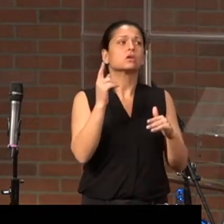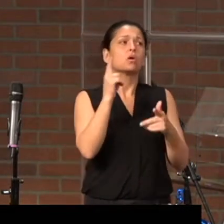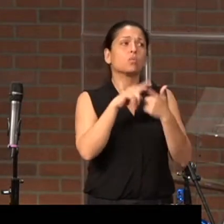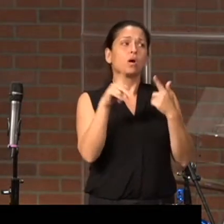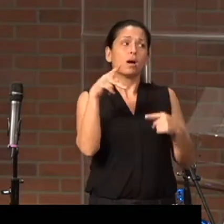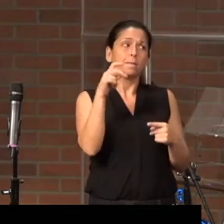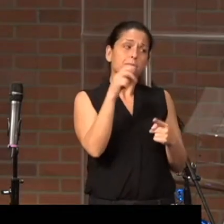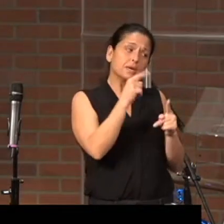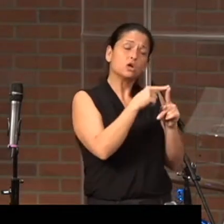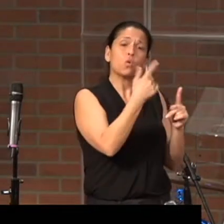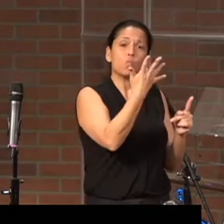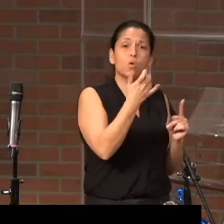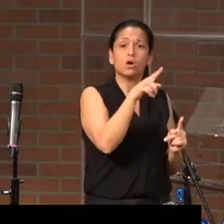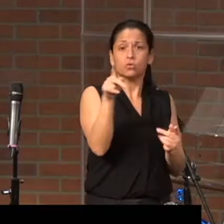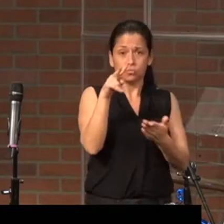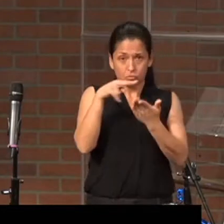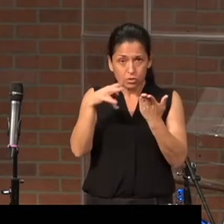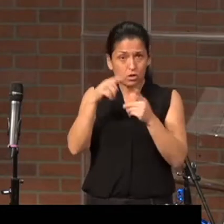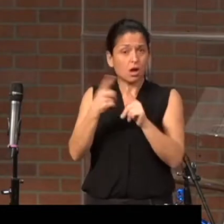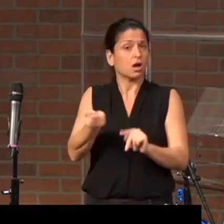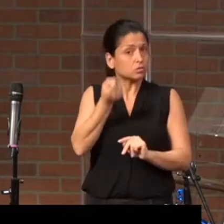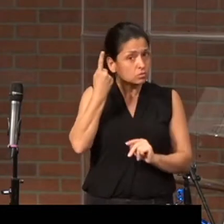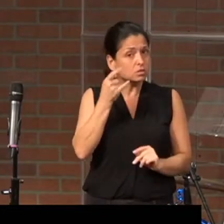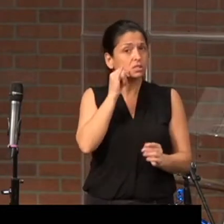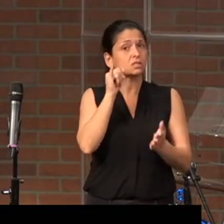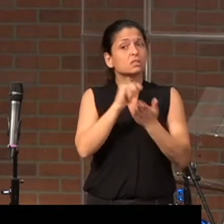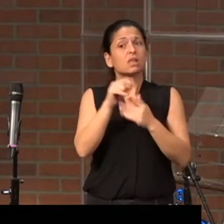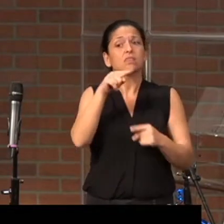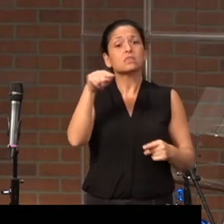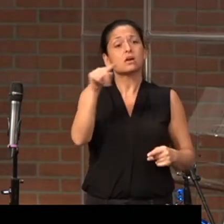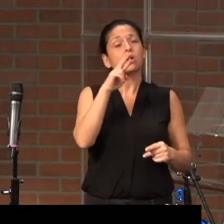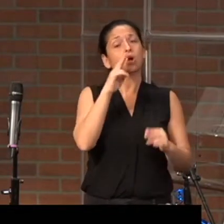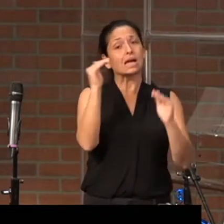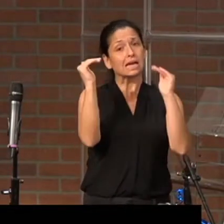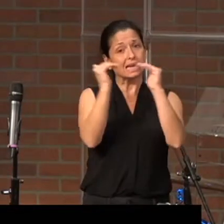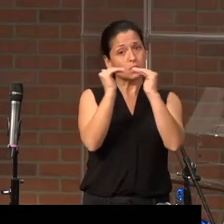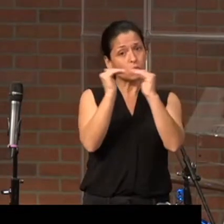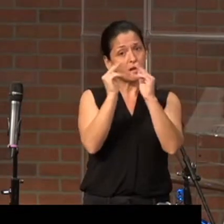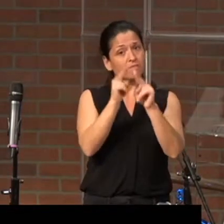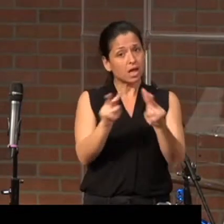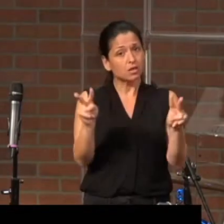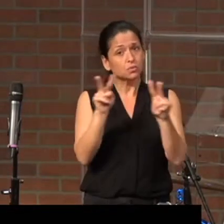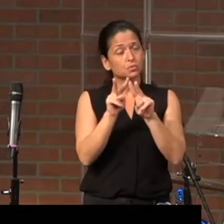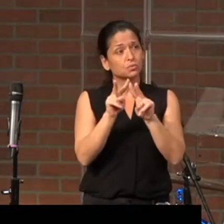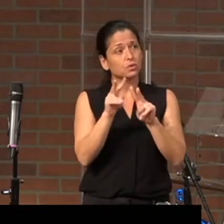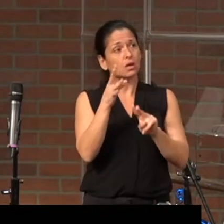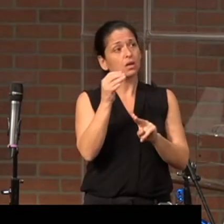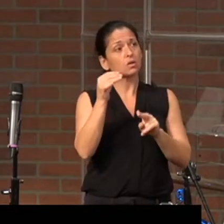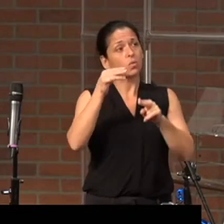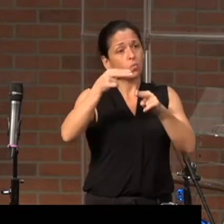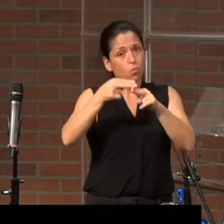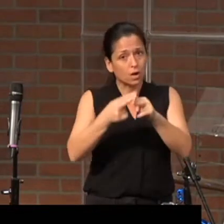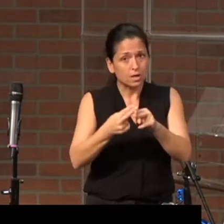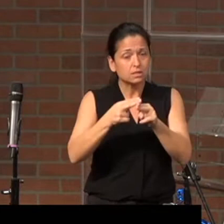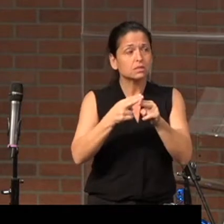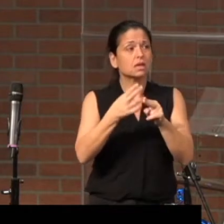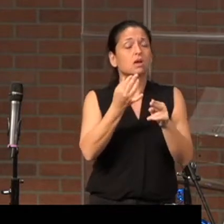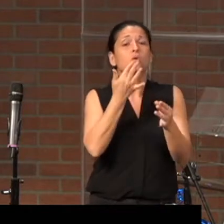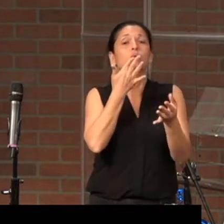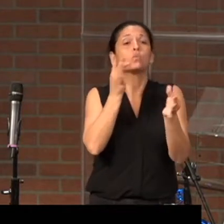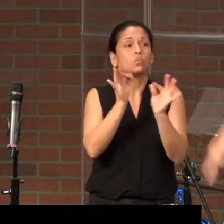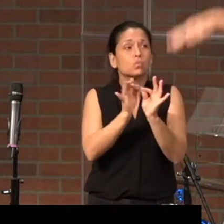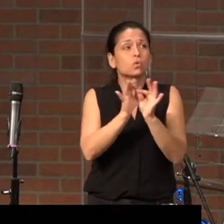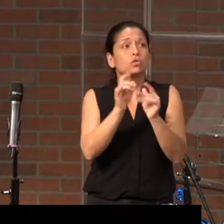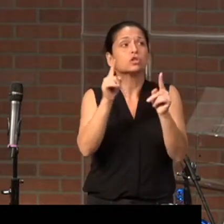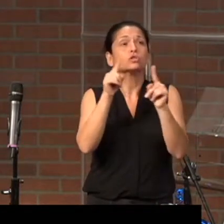to understand, is that they are of equal value and weight and worth